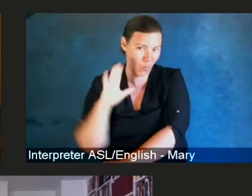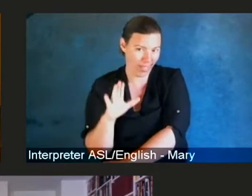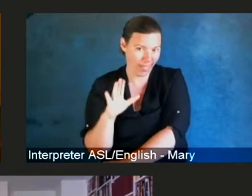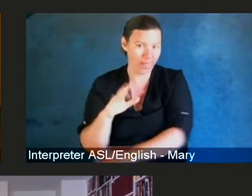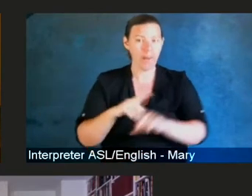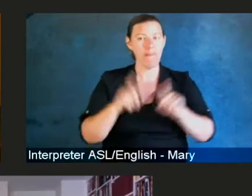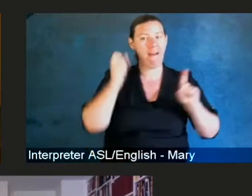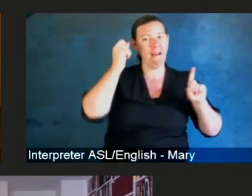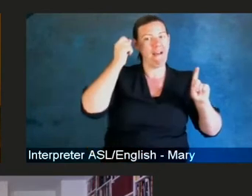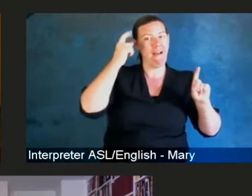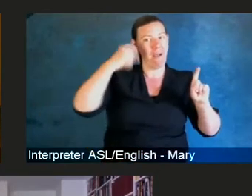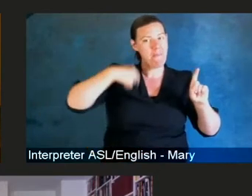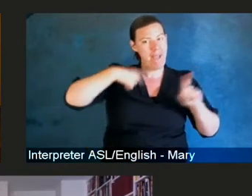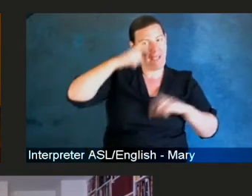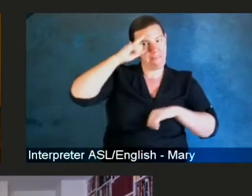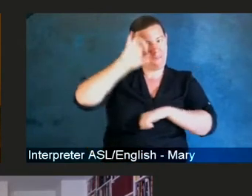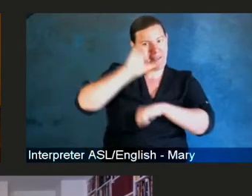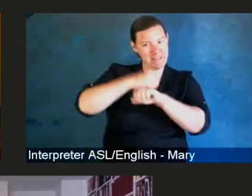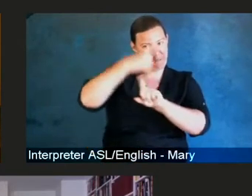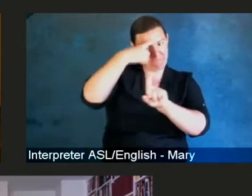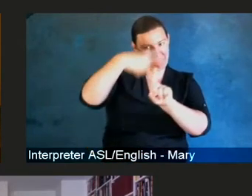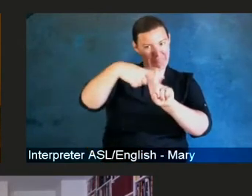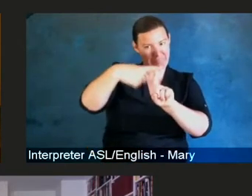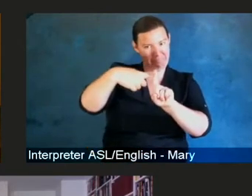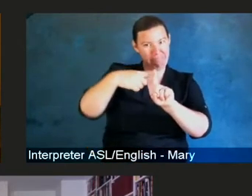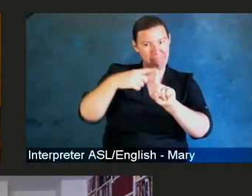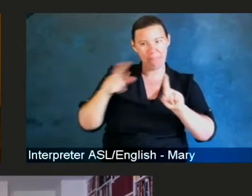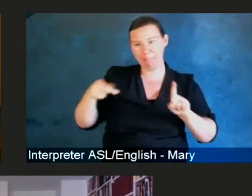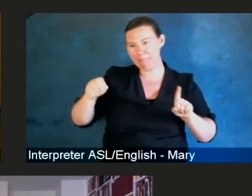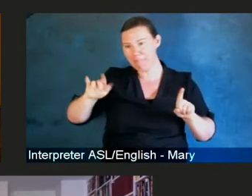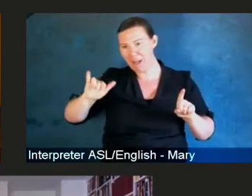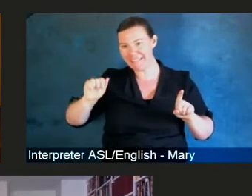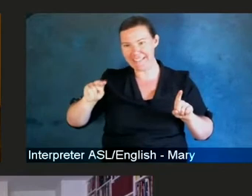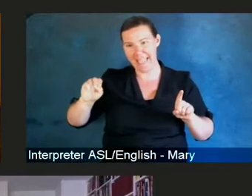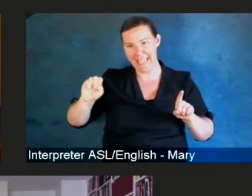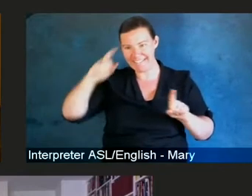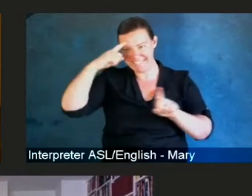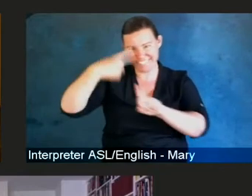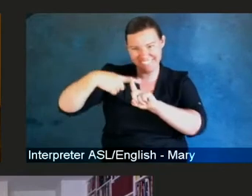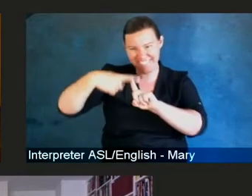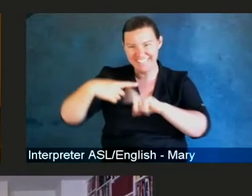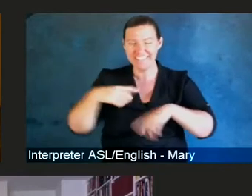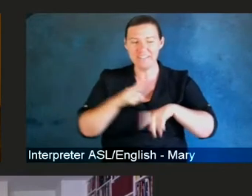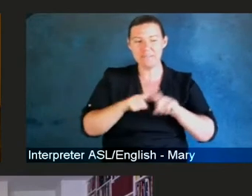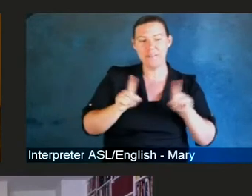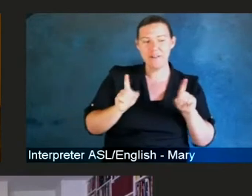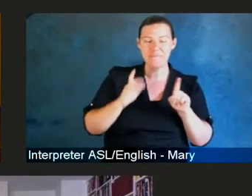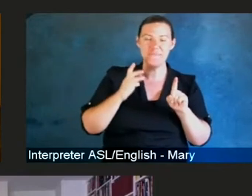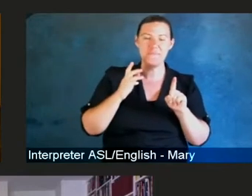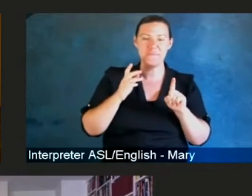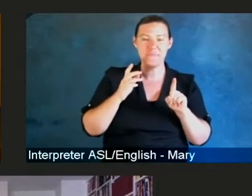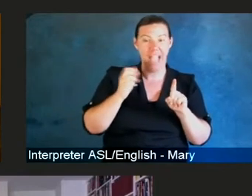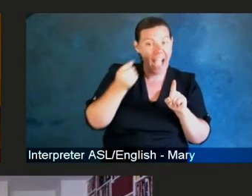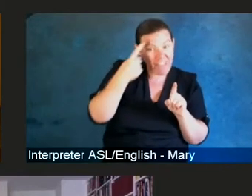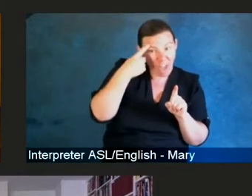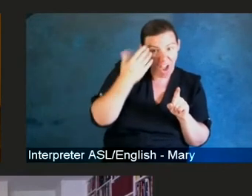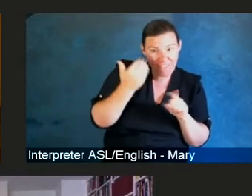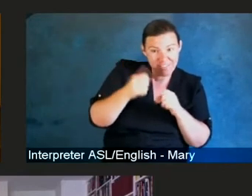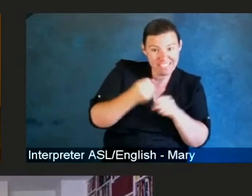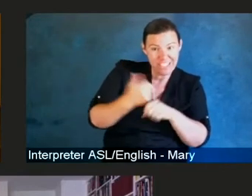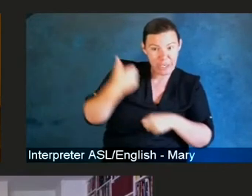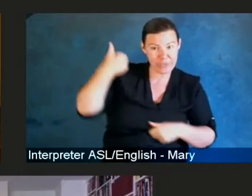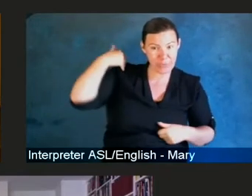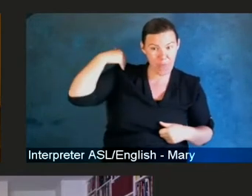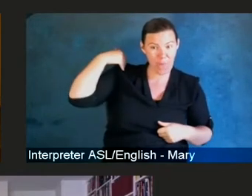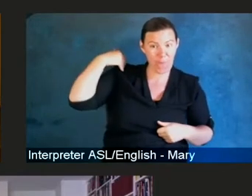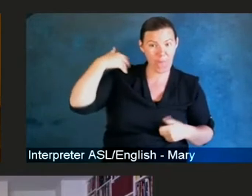I thought that 15 years ago, the VTN and the colleagues and scientists around the world would have